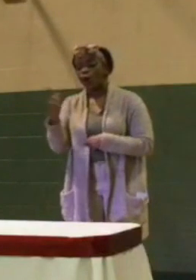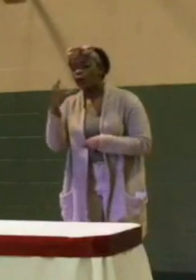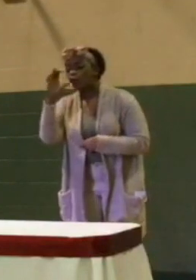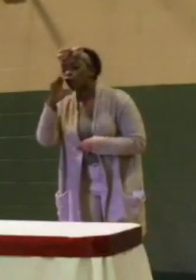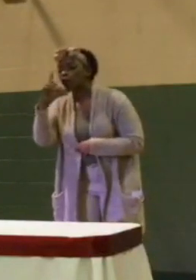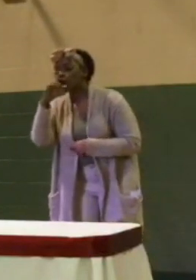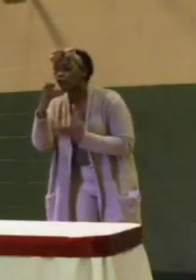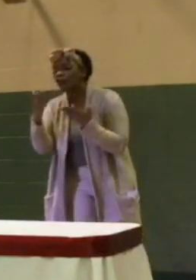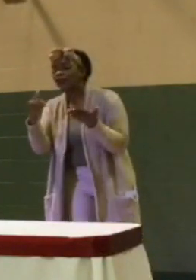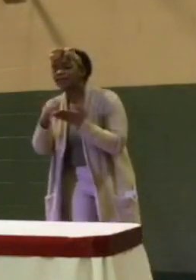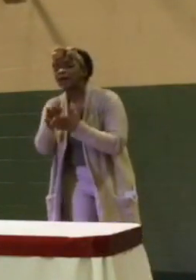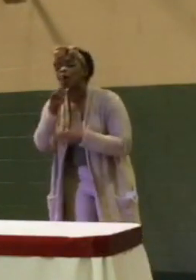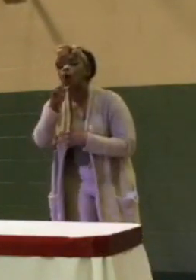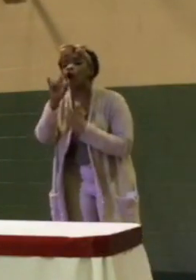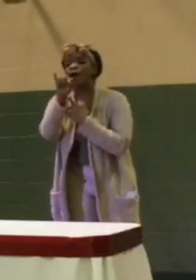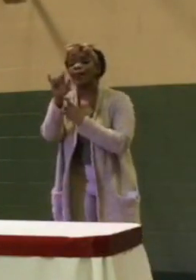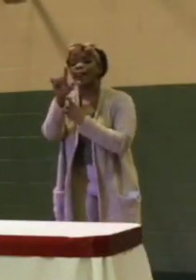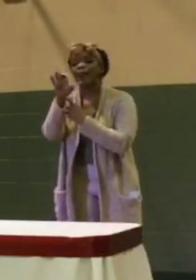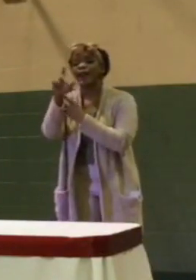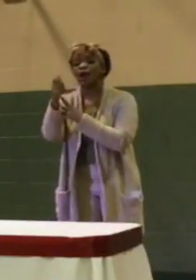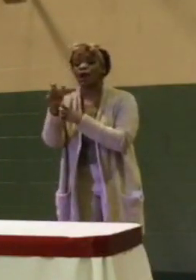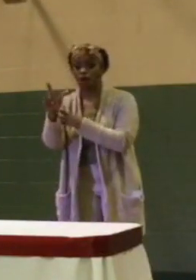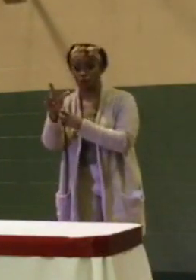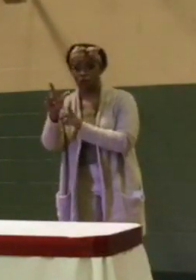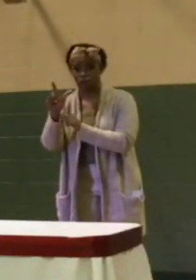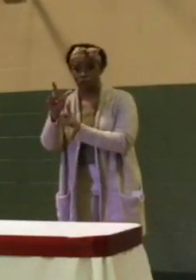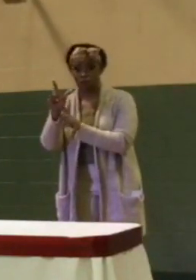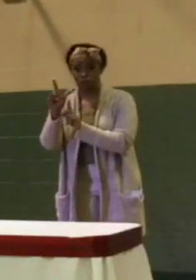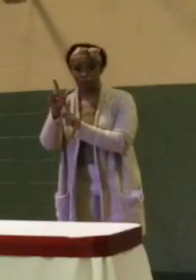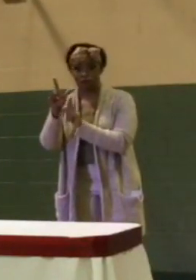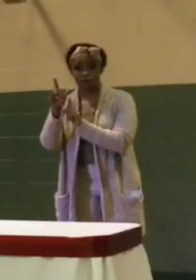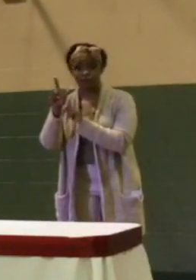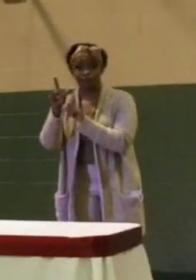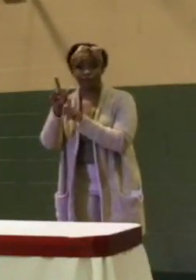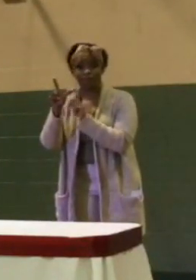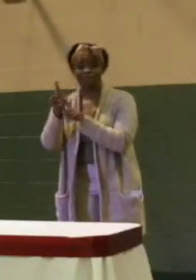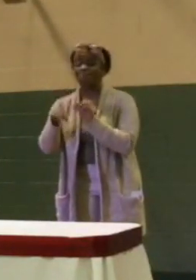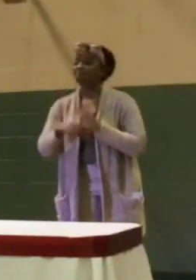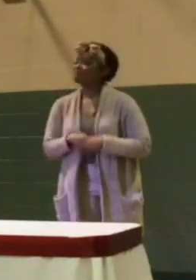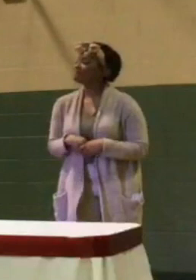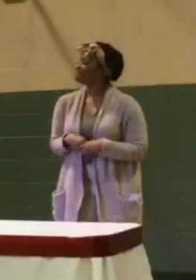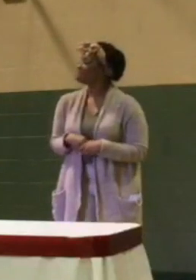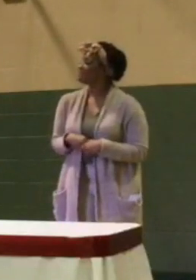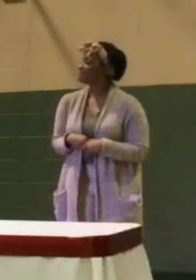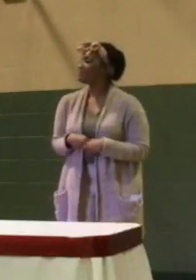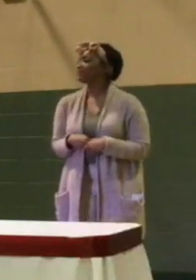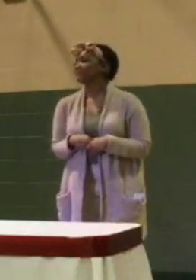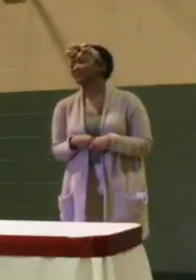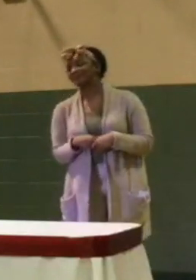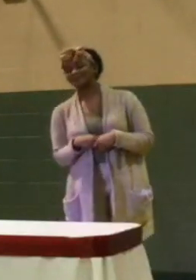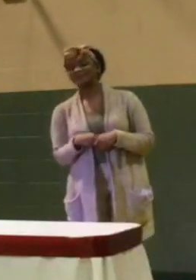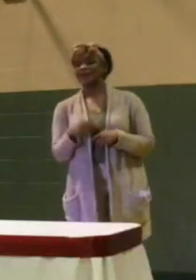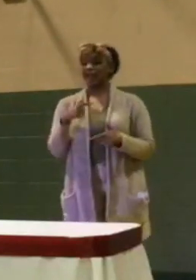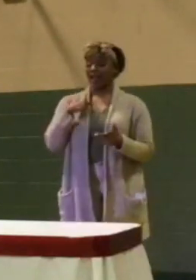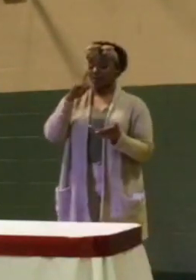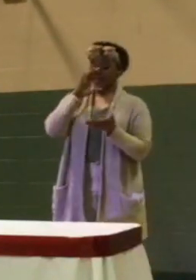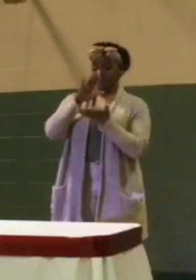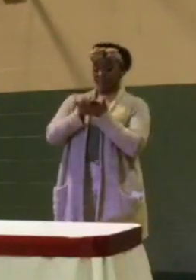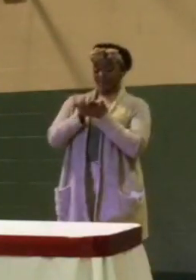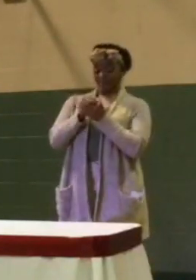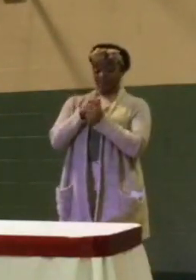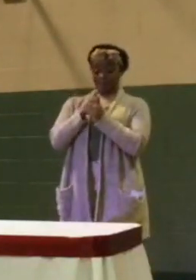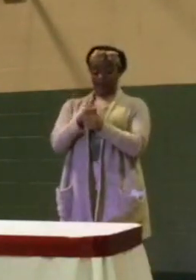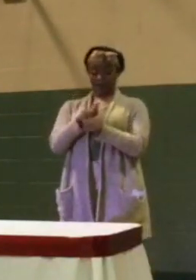are illegal? And so I believe that based on where we